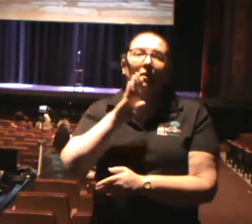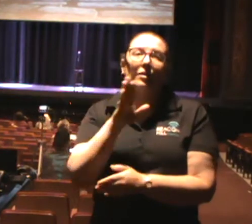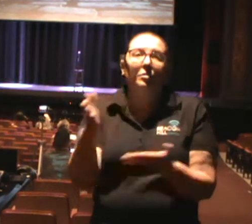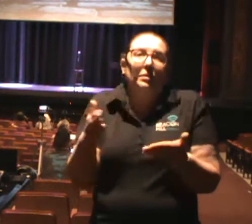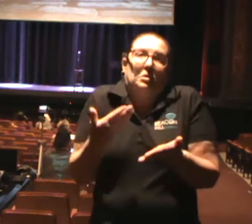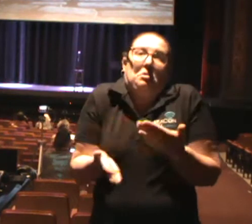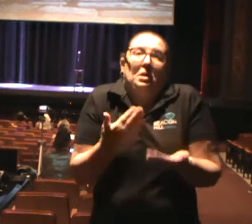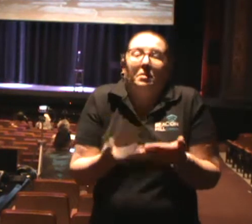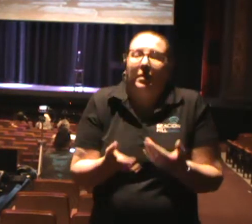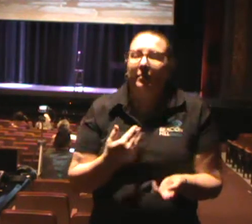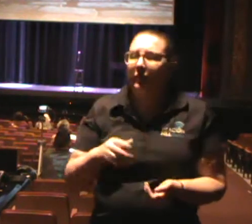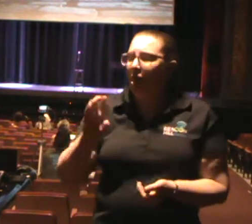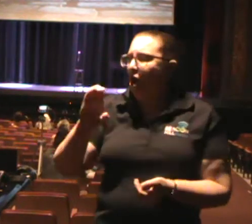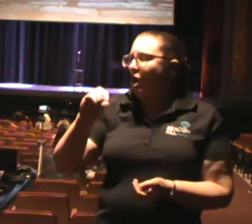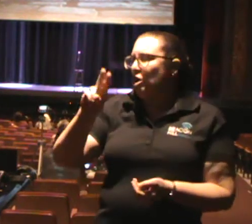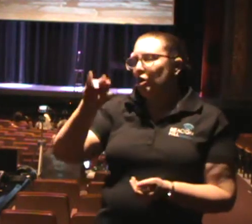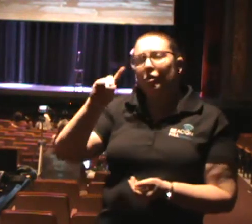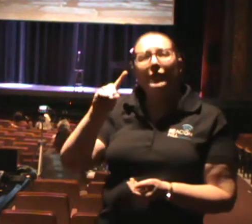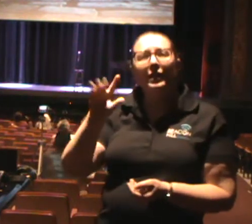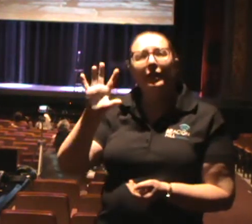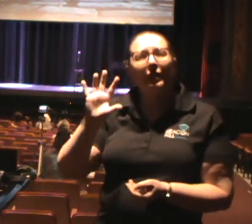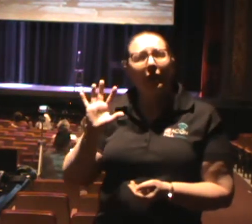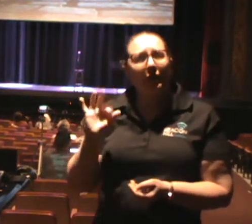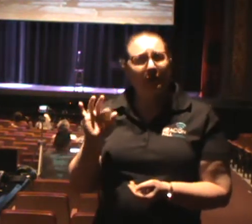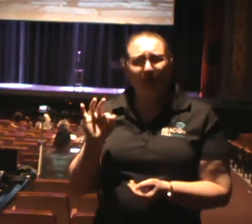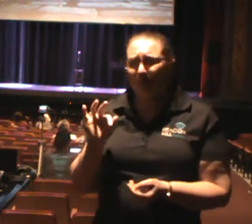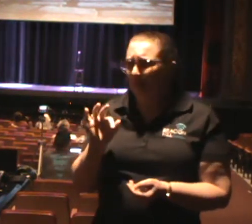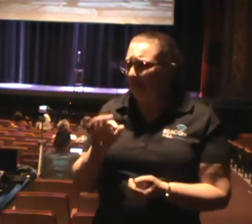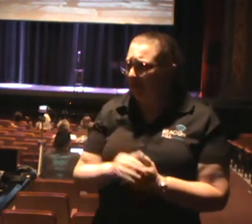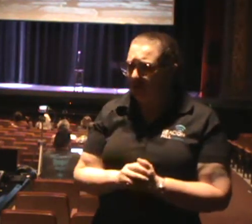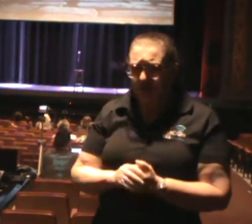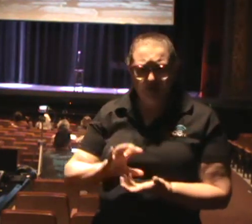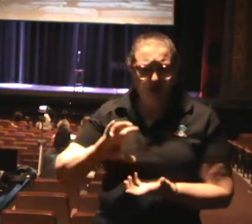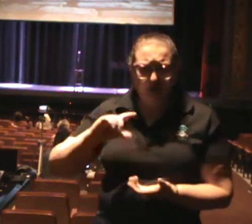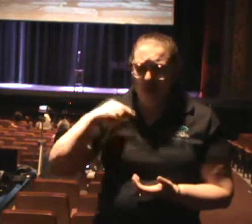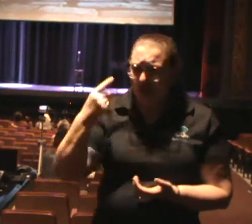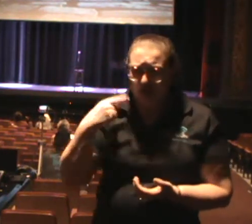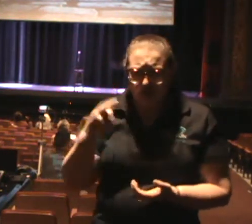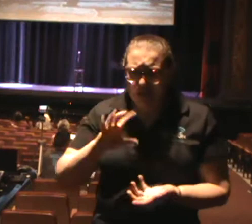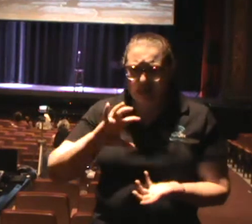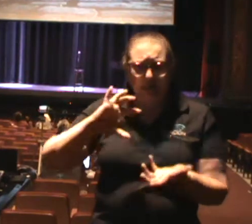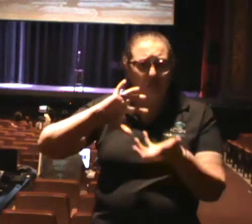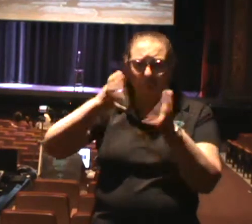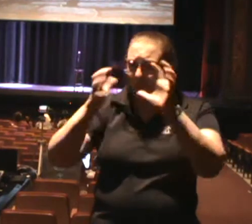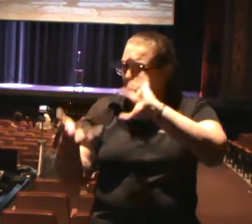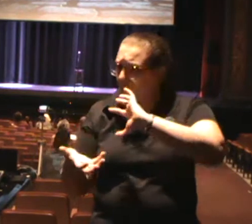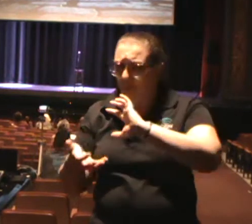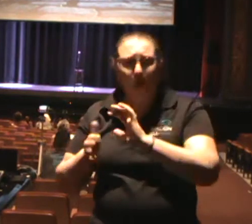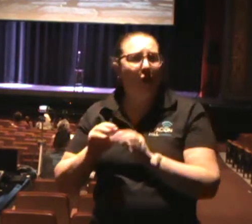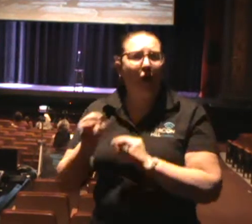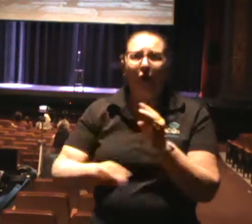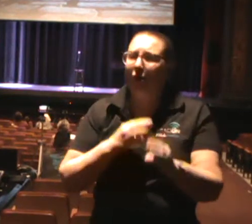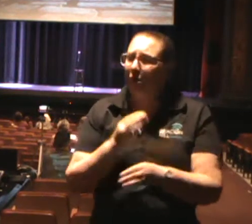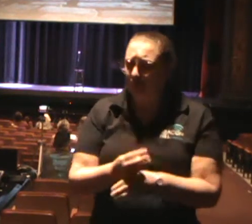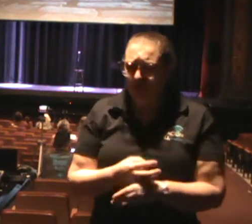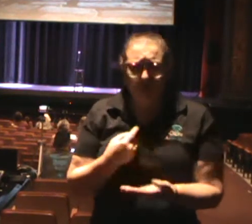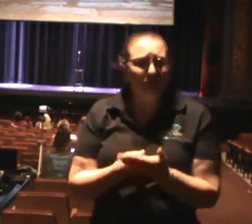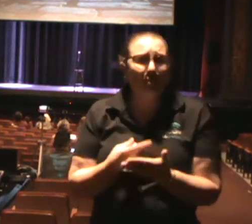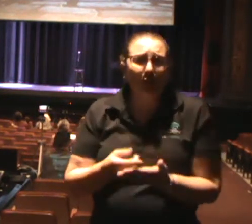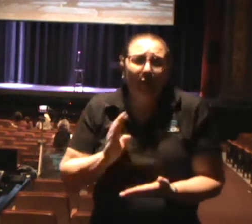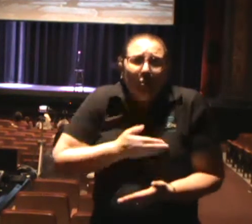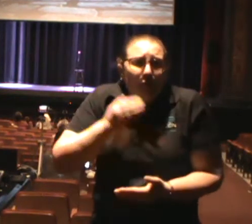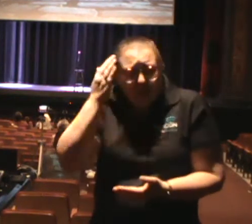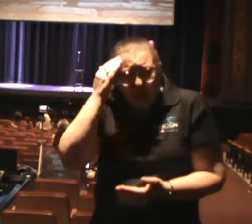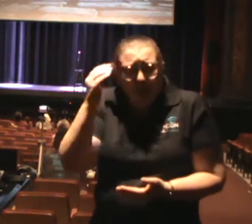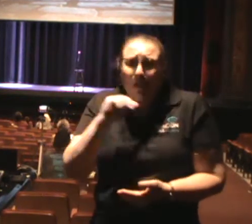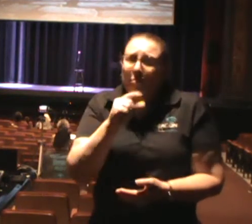year. Amen. I mean, it's been kind of crazy. And I think, see, I think sometimes what we can tend to think is, I don't know about y'all, but especially